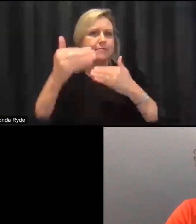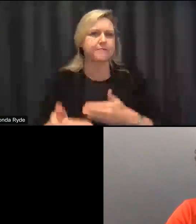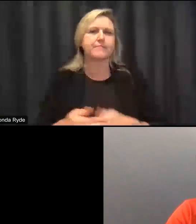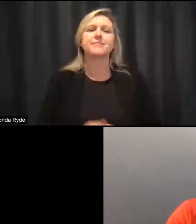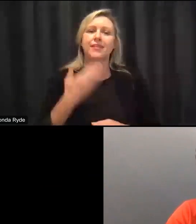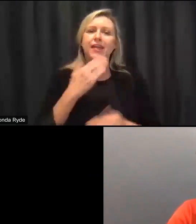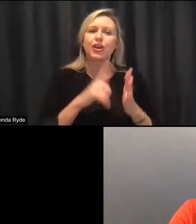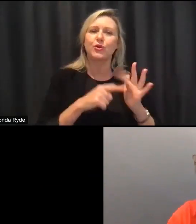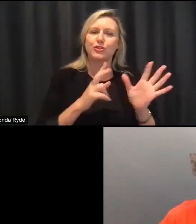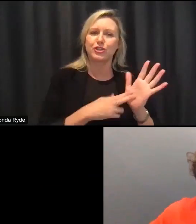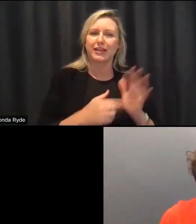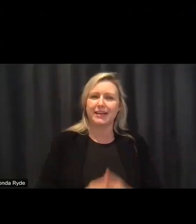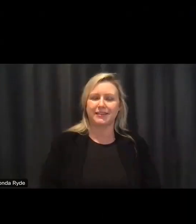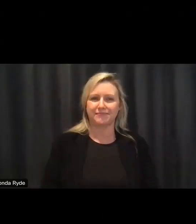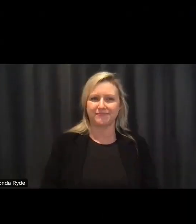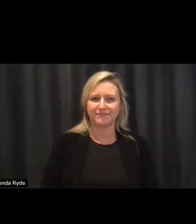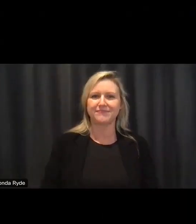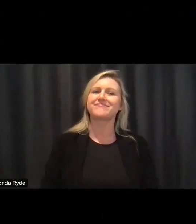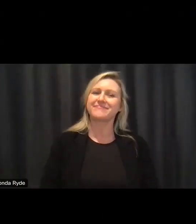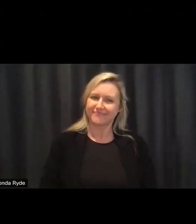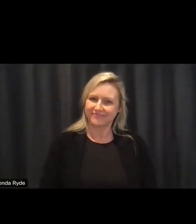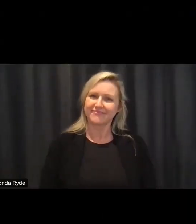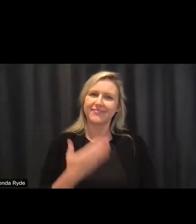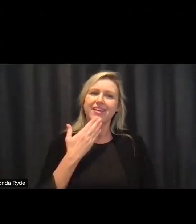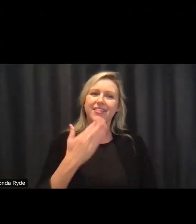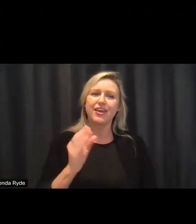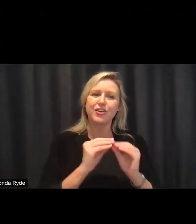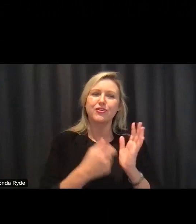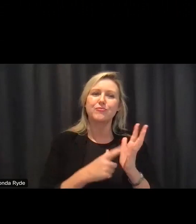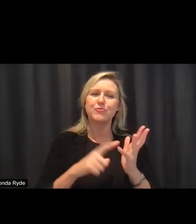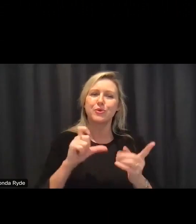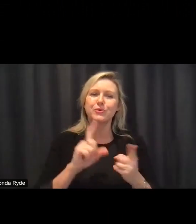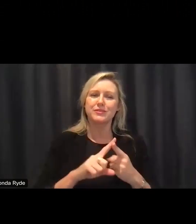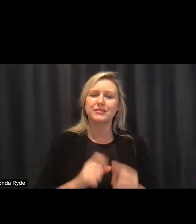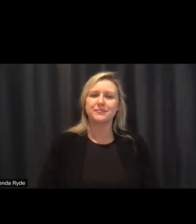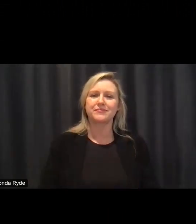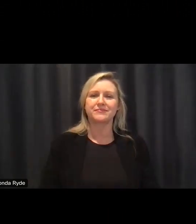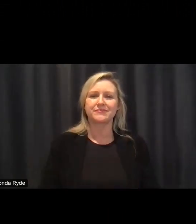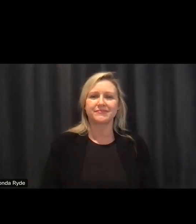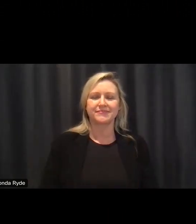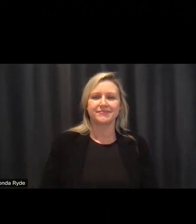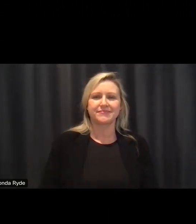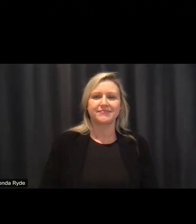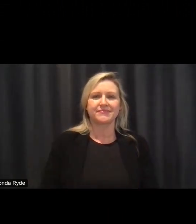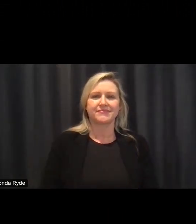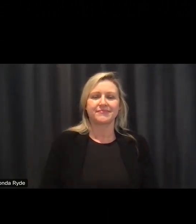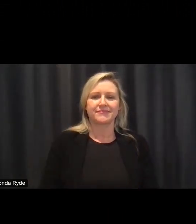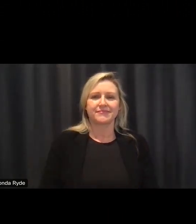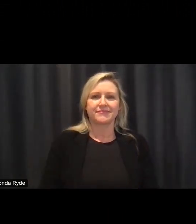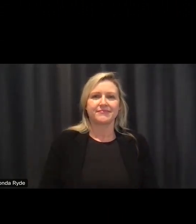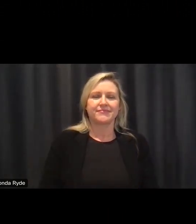thank you Bruce i um i hope um i hope that helps uh